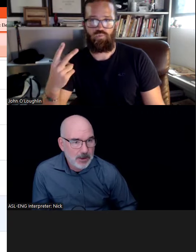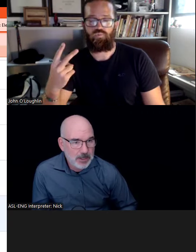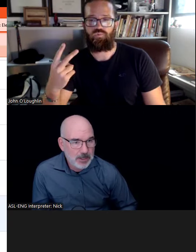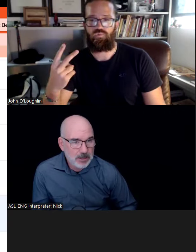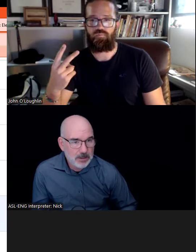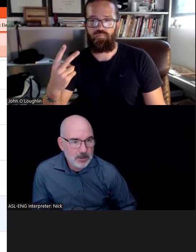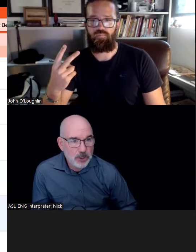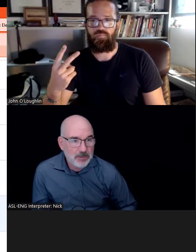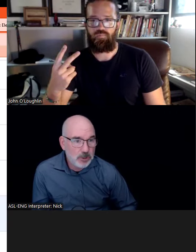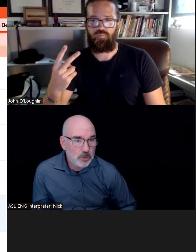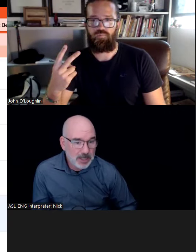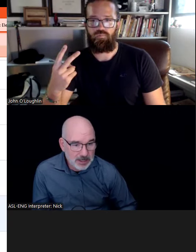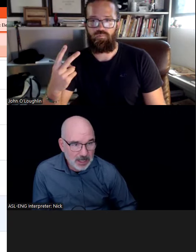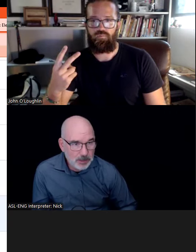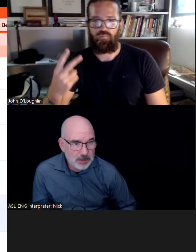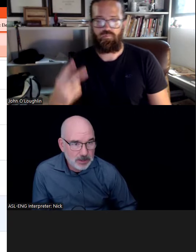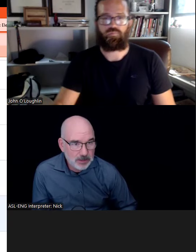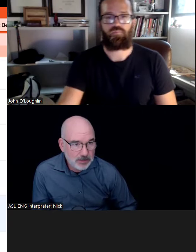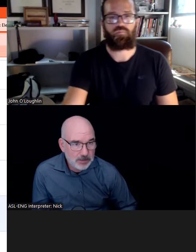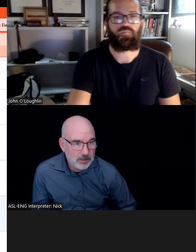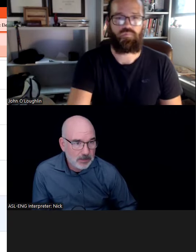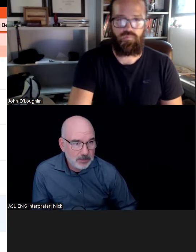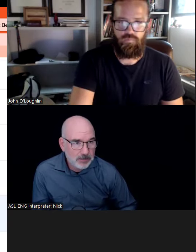There it is, you're going to have two writing assignments.